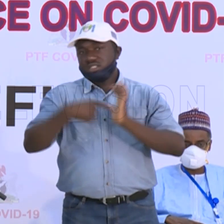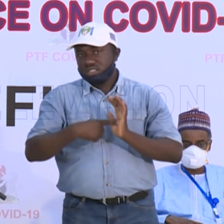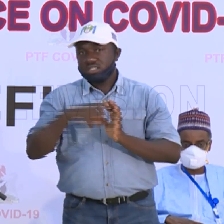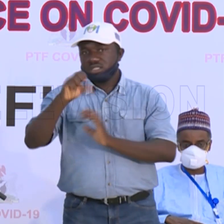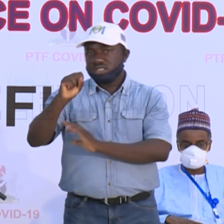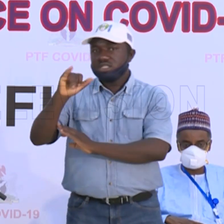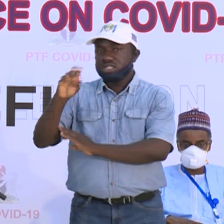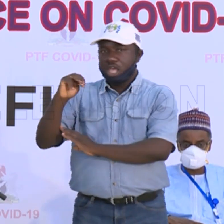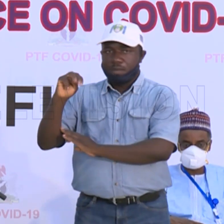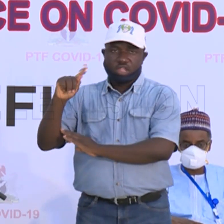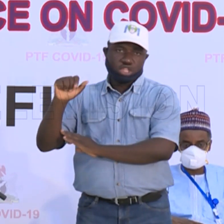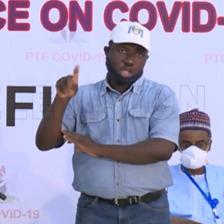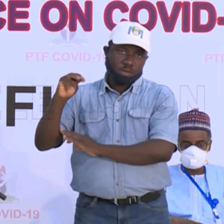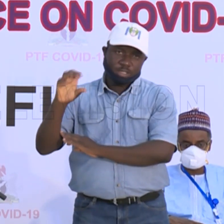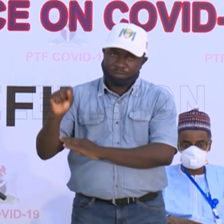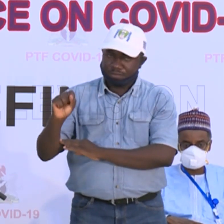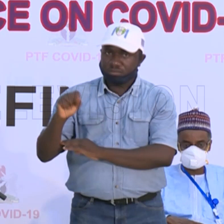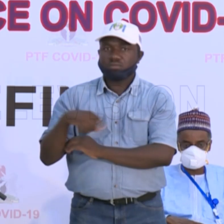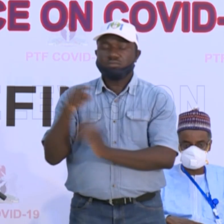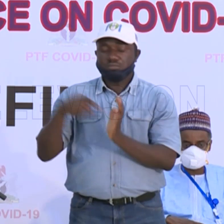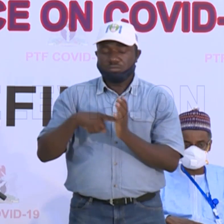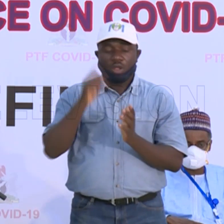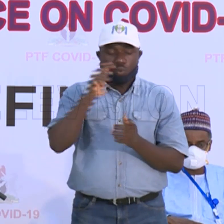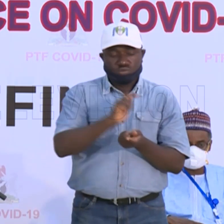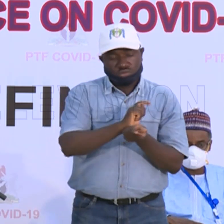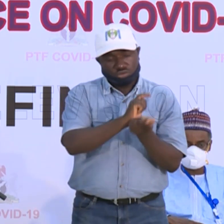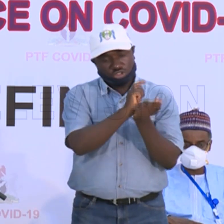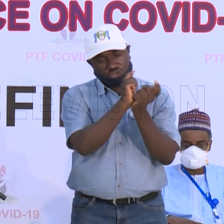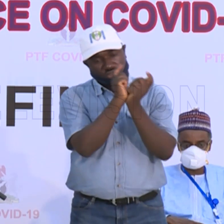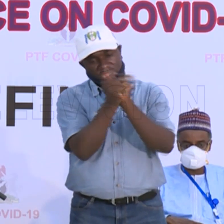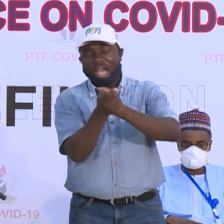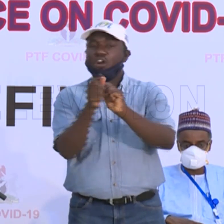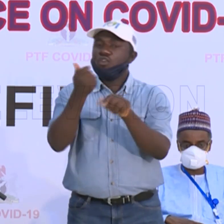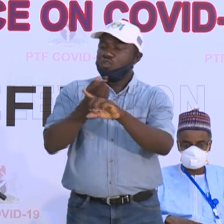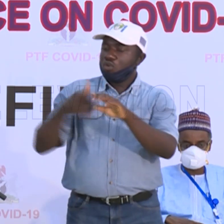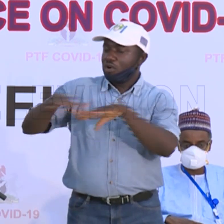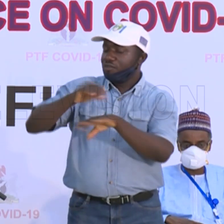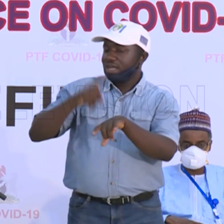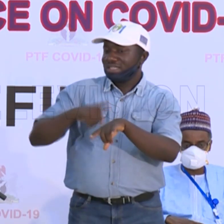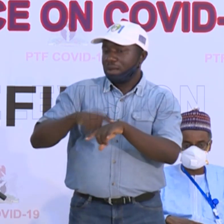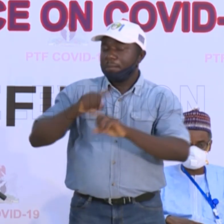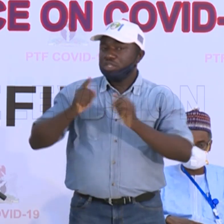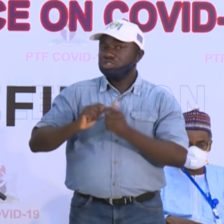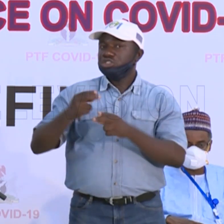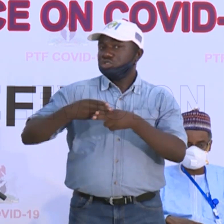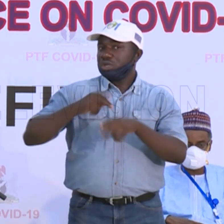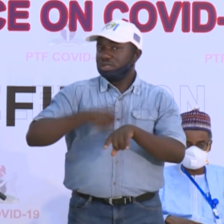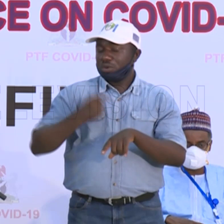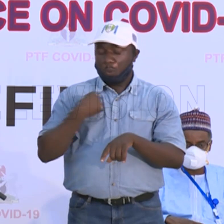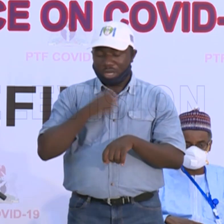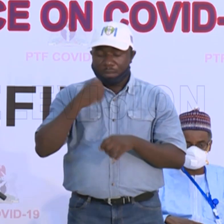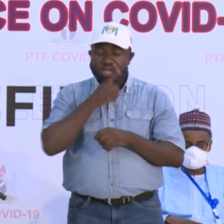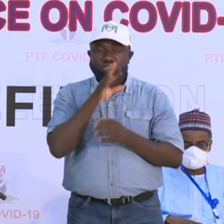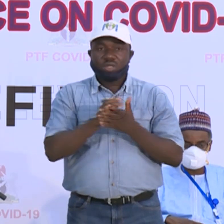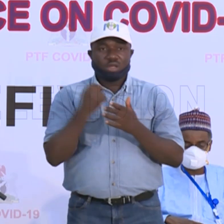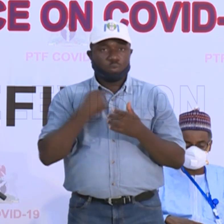definition might change over time as we increase our capacity, but in the short term, we need to make sure that we are focused